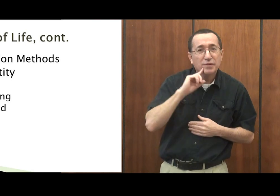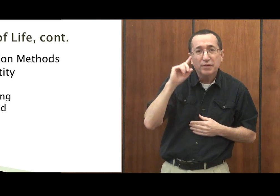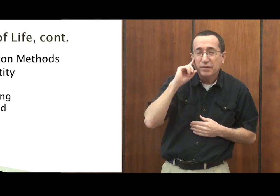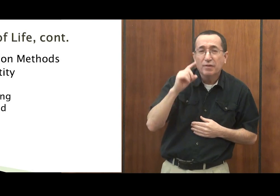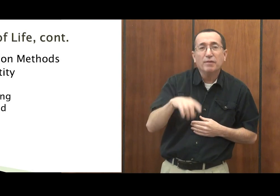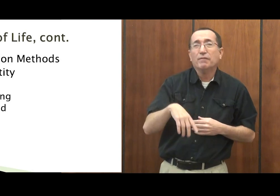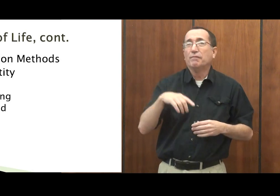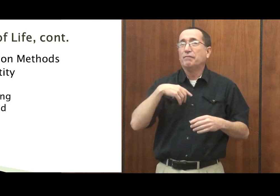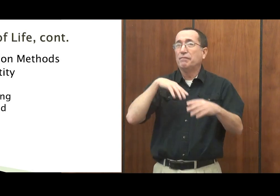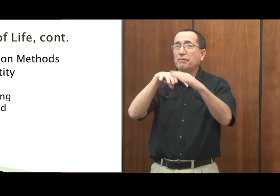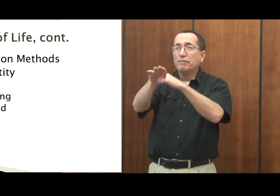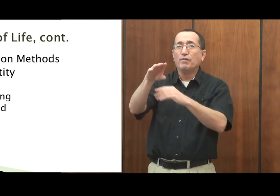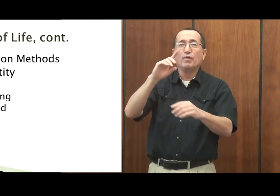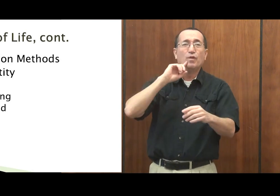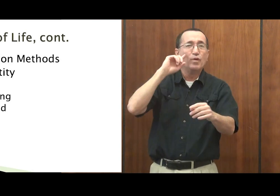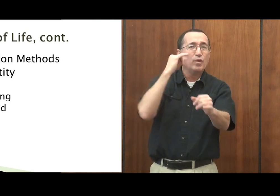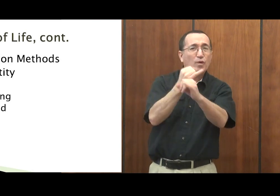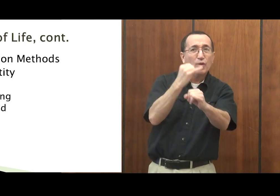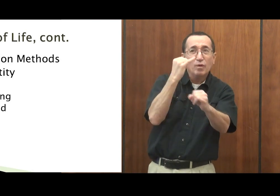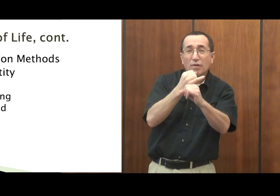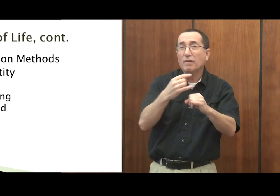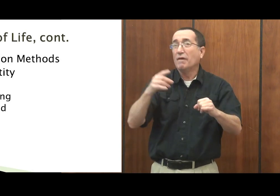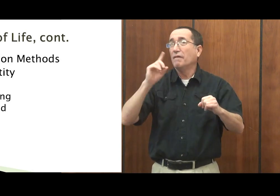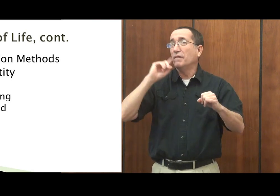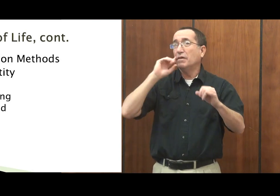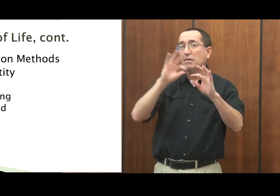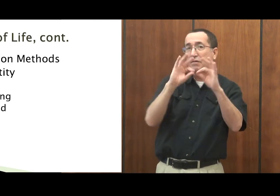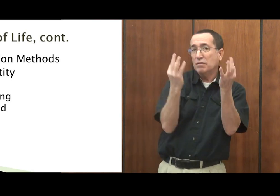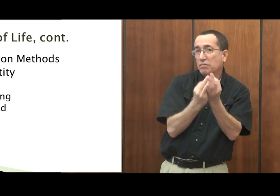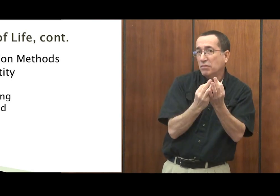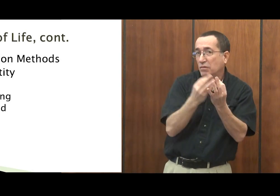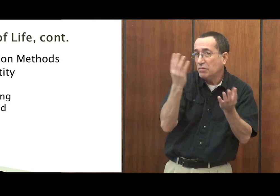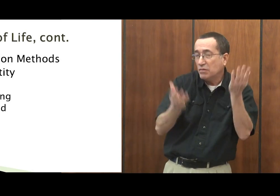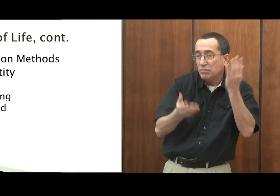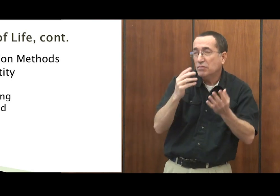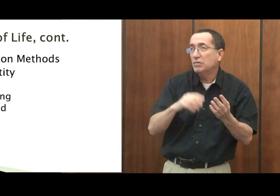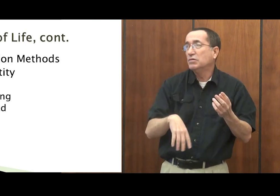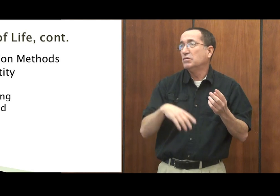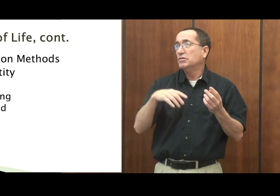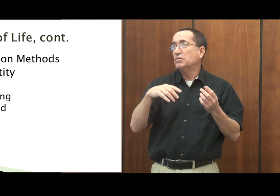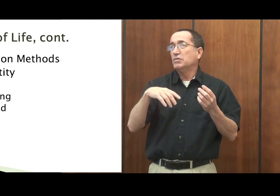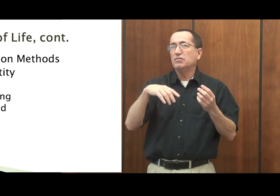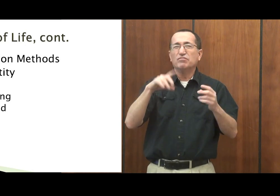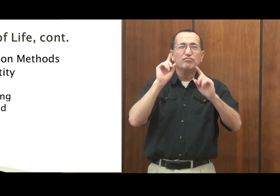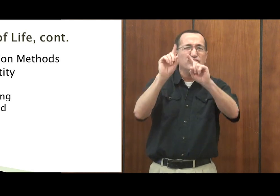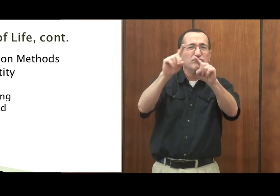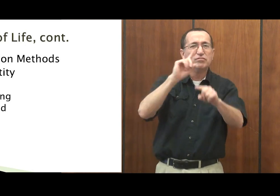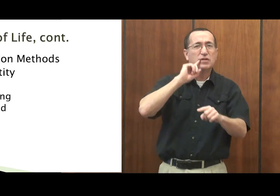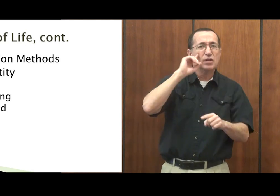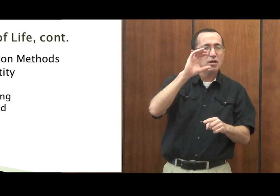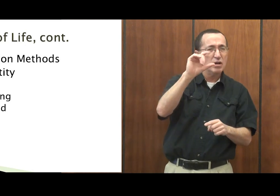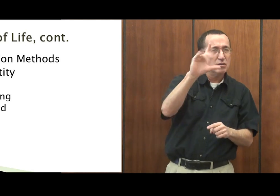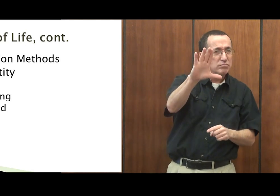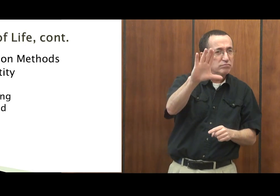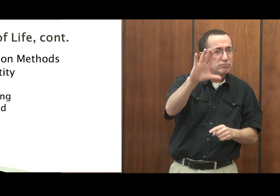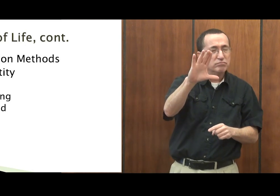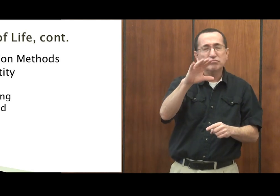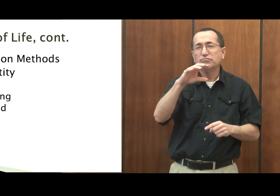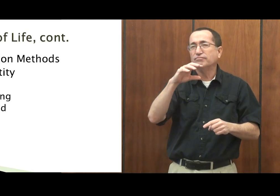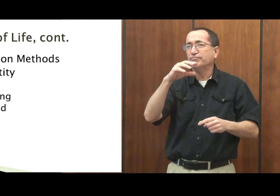Language. They were born deaf. They went to school for the deaf. Maybe someone in their family is deaf. They hang out with